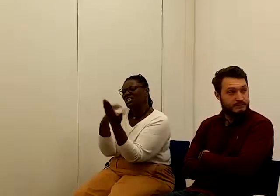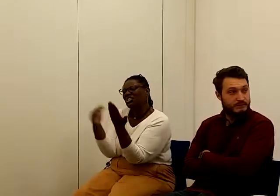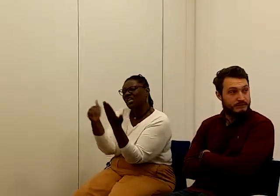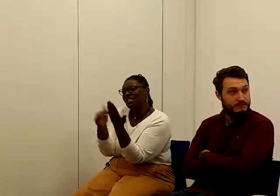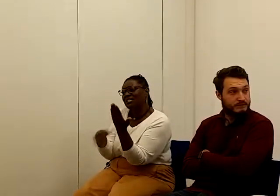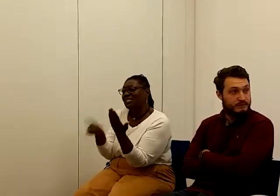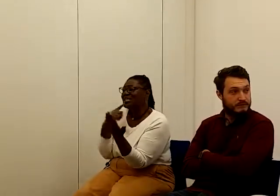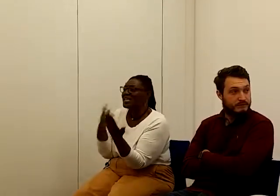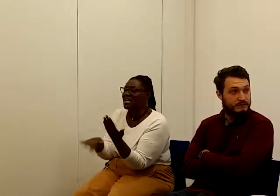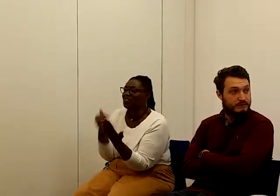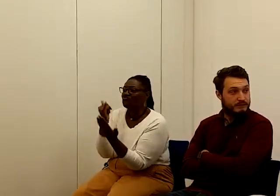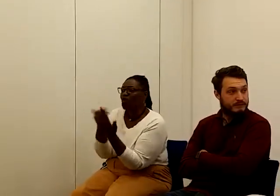for everyone.